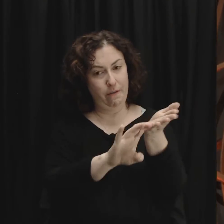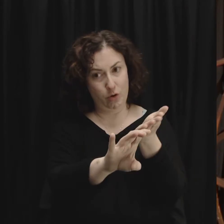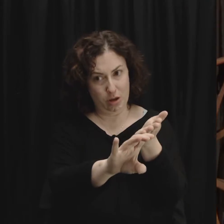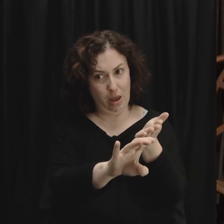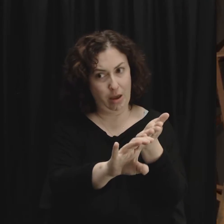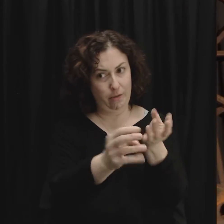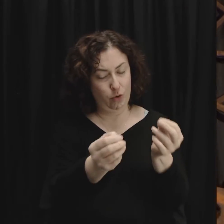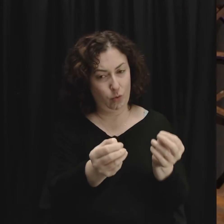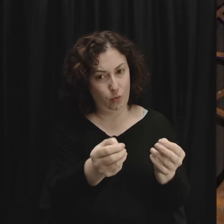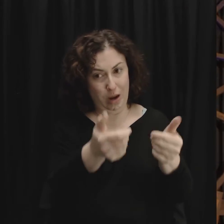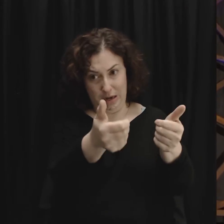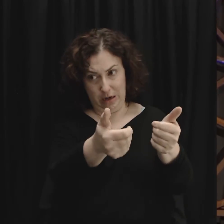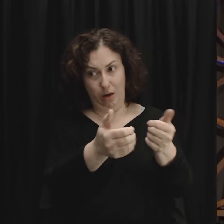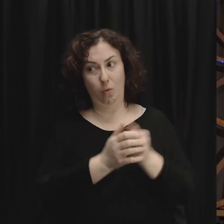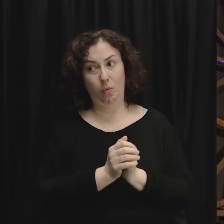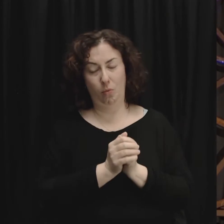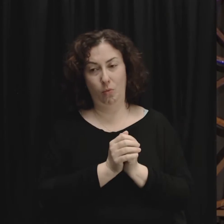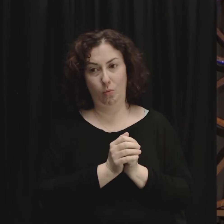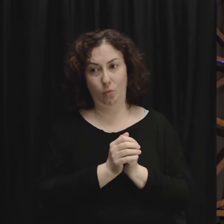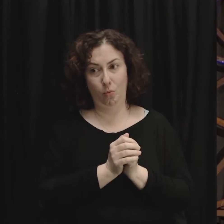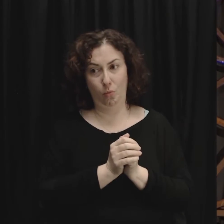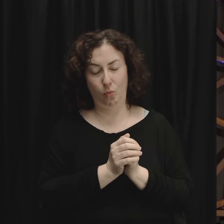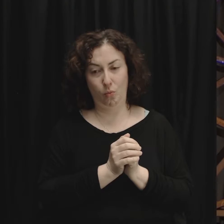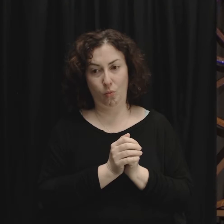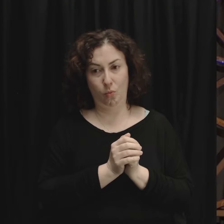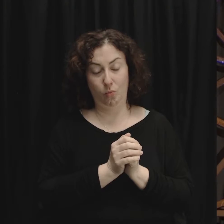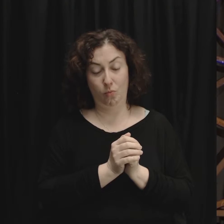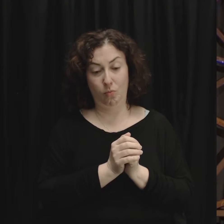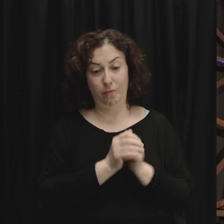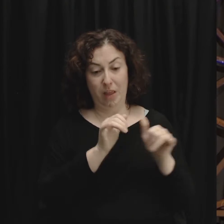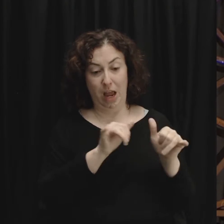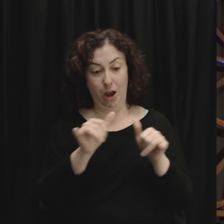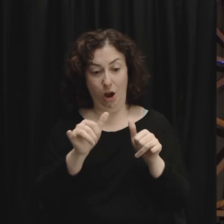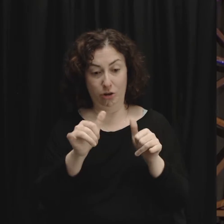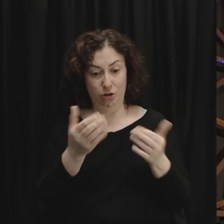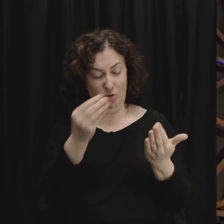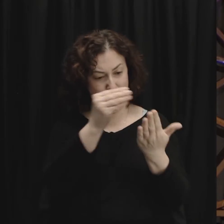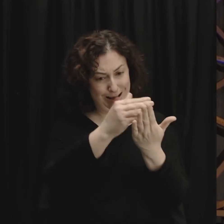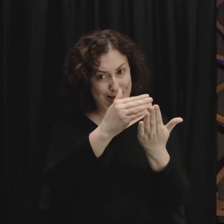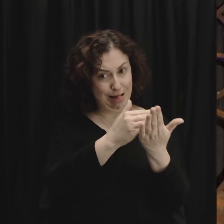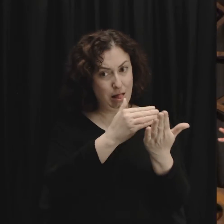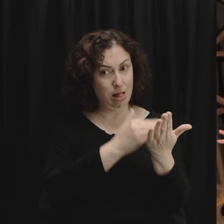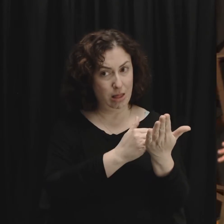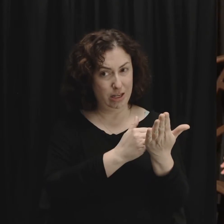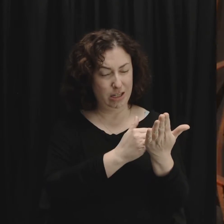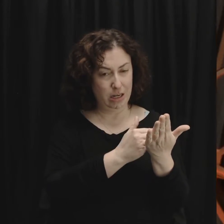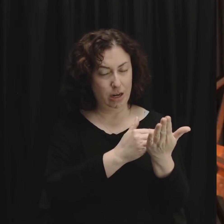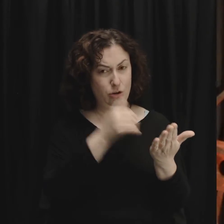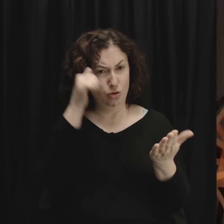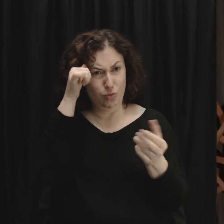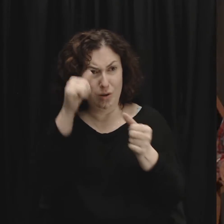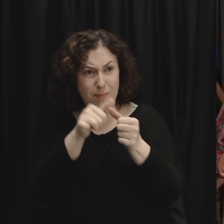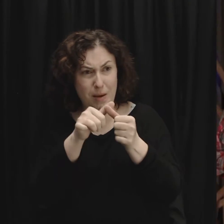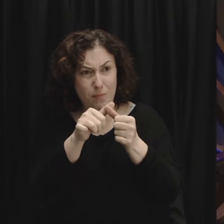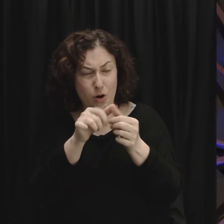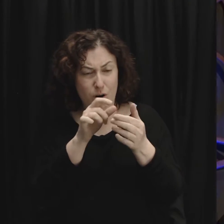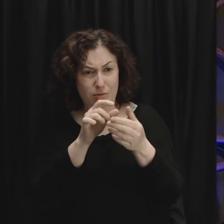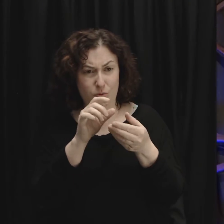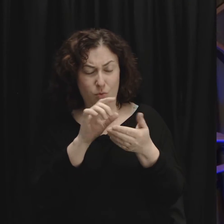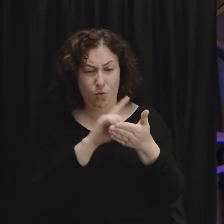with conflict in our relationships. I also put on the handouts for you to study. You'll remember week one of this series I told you about